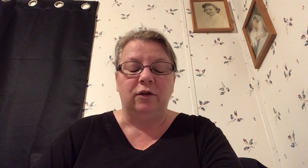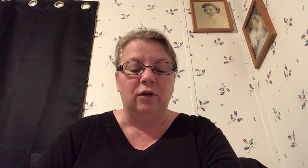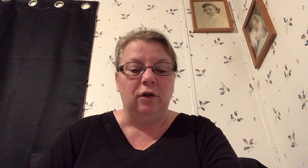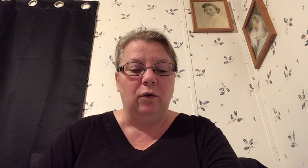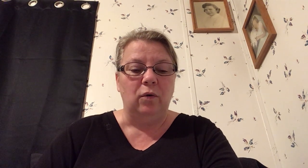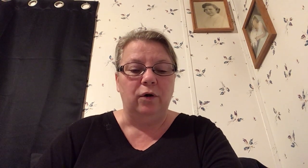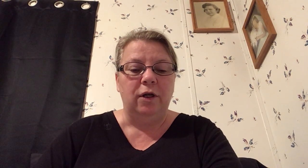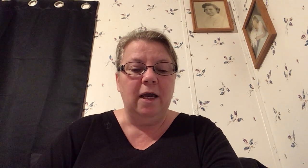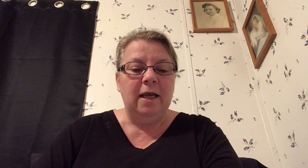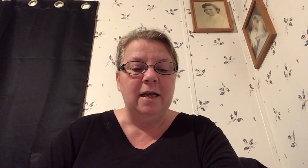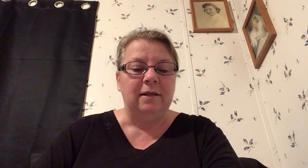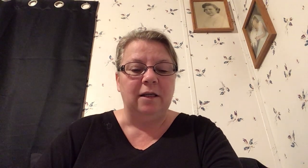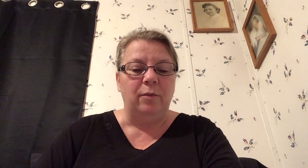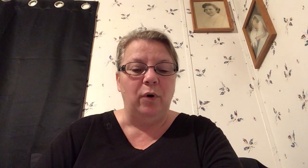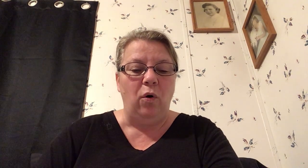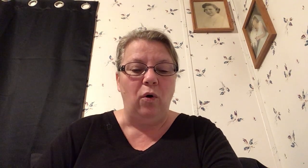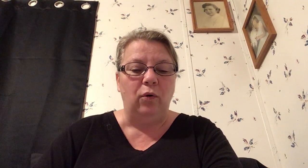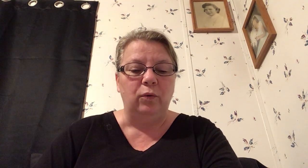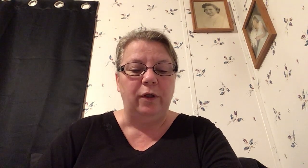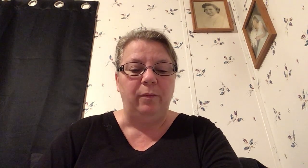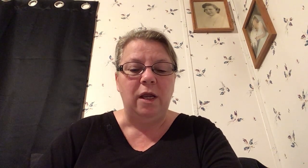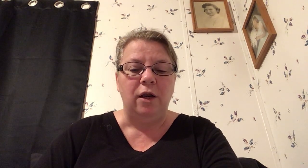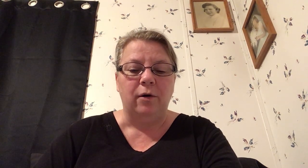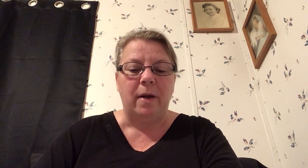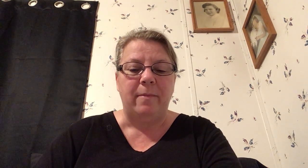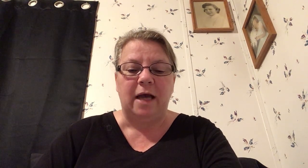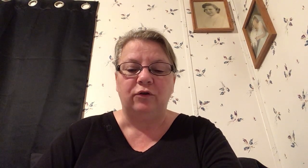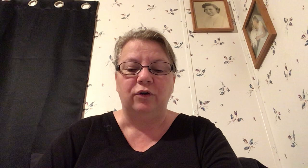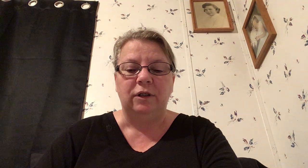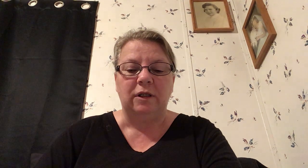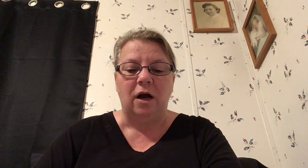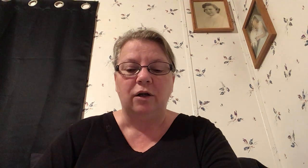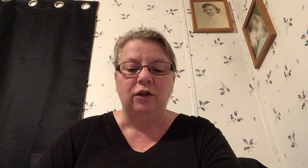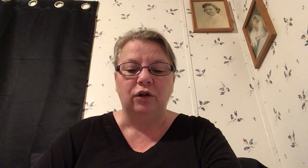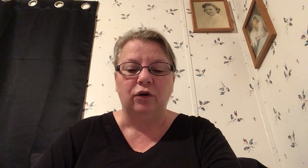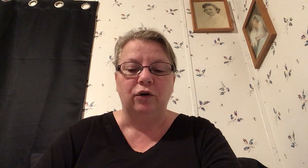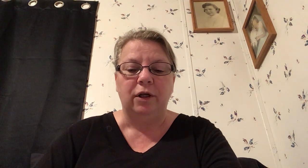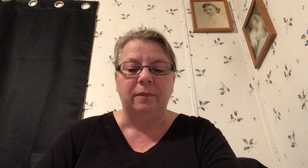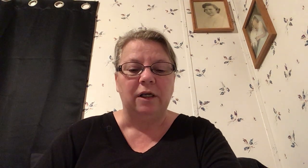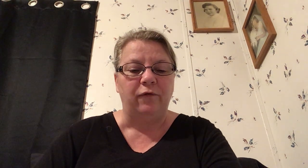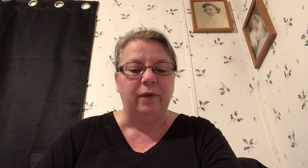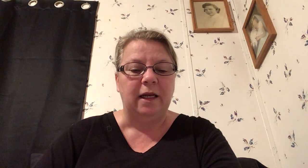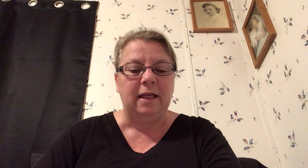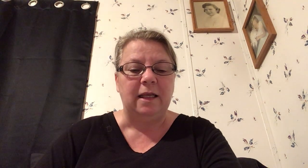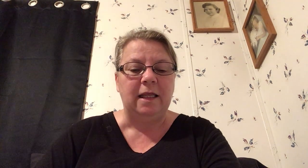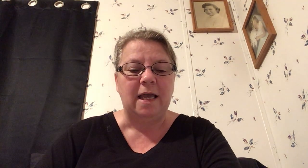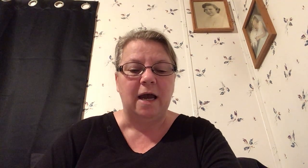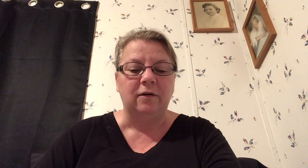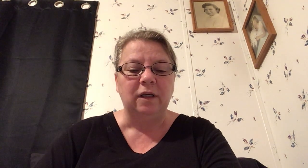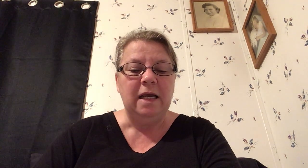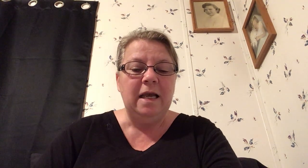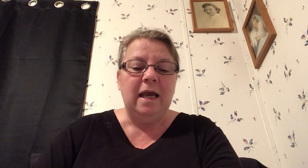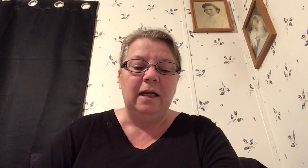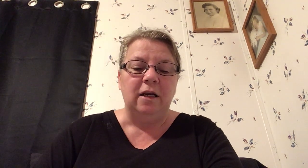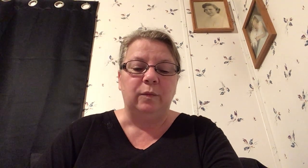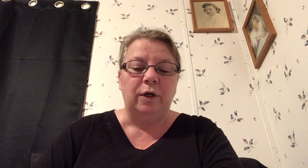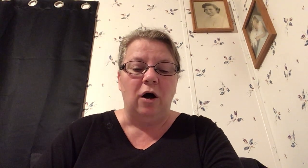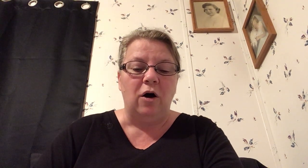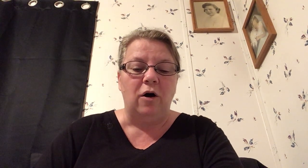to the lord he said behold with me here my master does not concern himself with anything in the house and he has put all